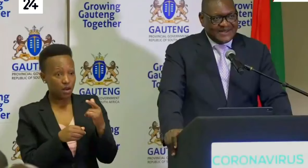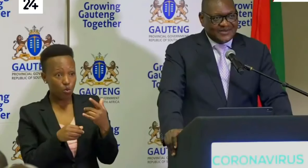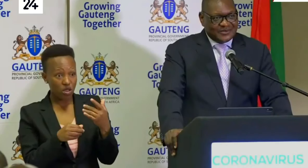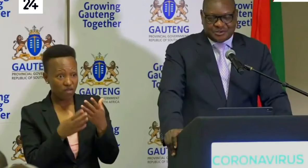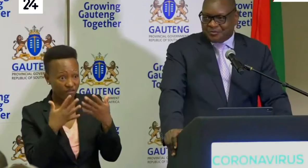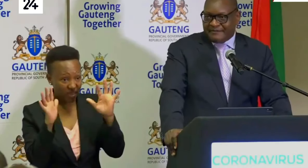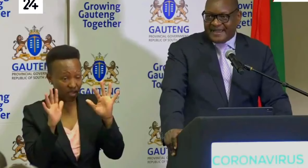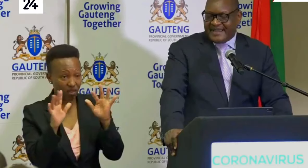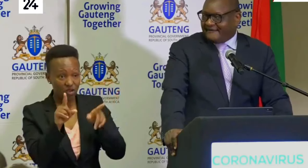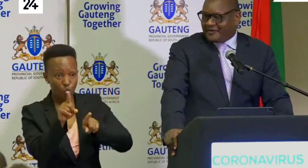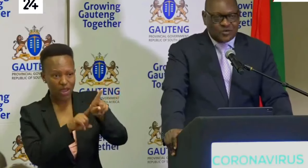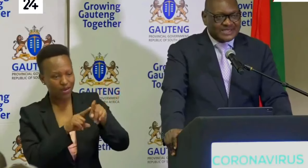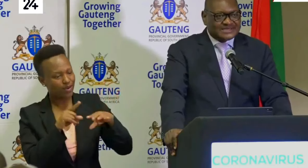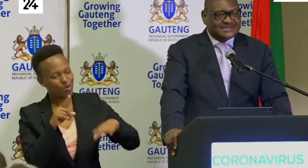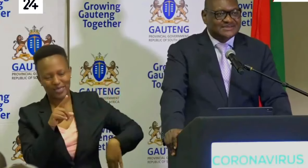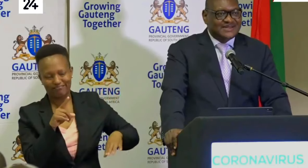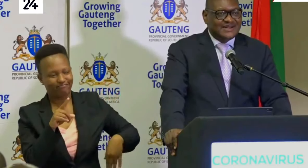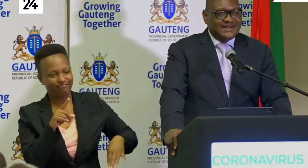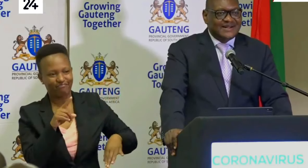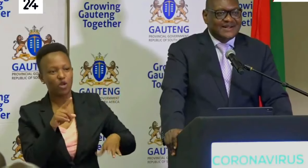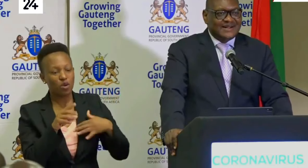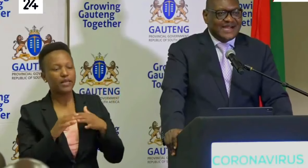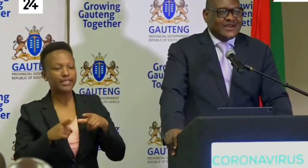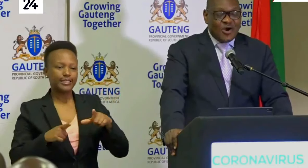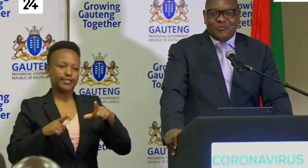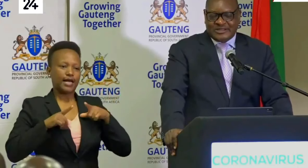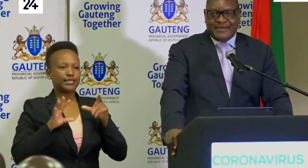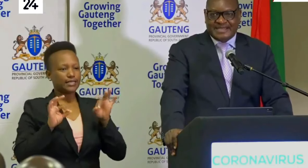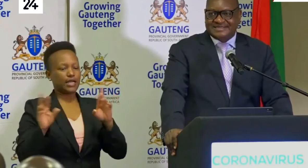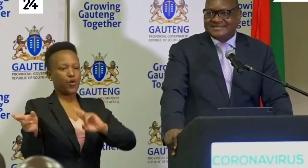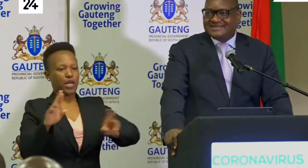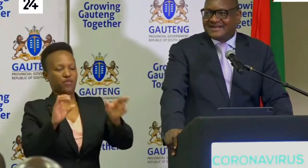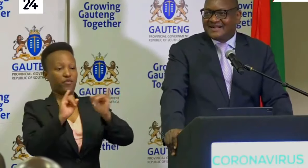We should prepare for the worst and hope for the best.